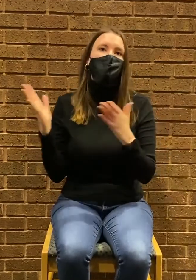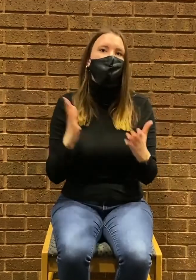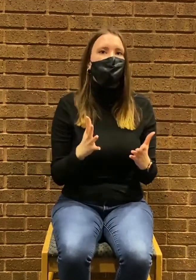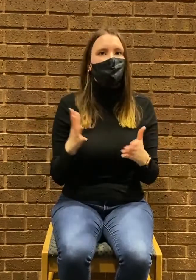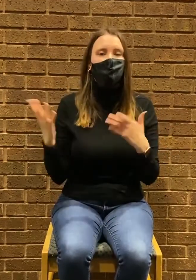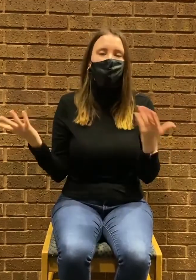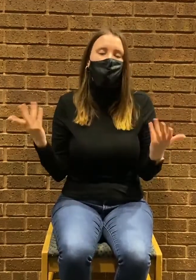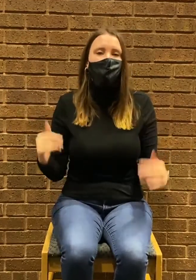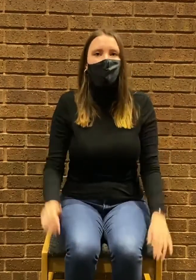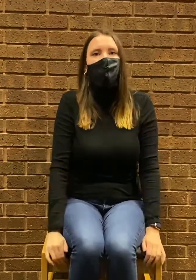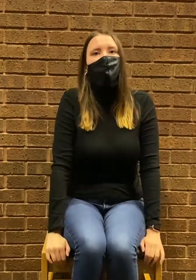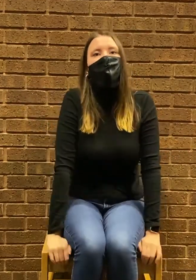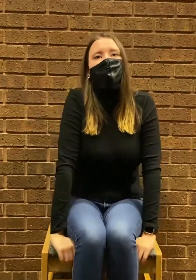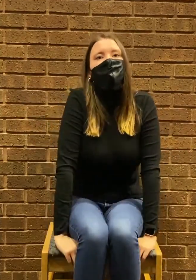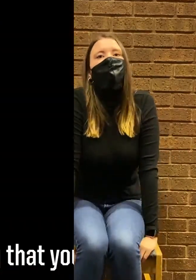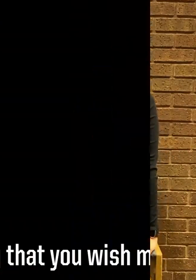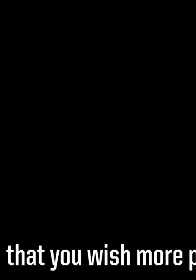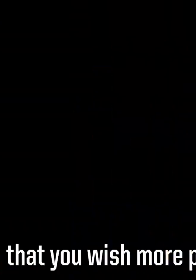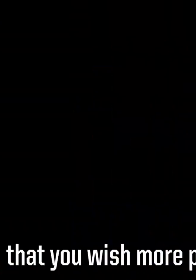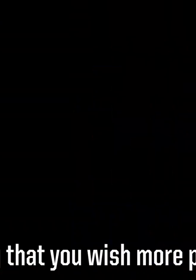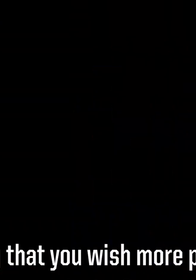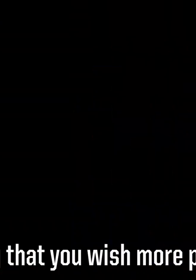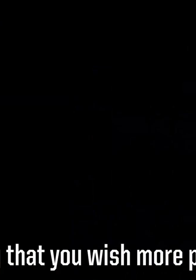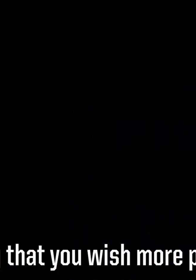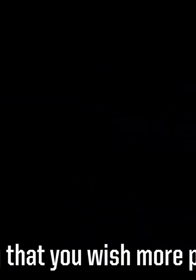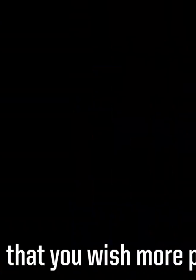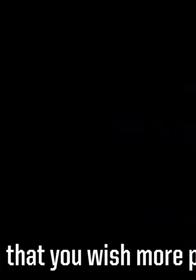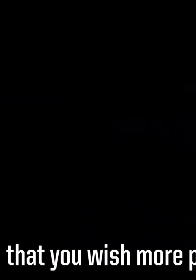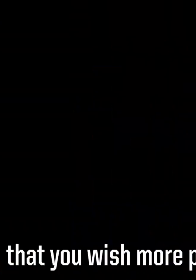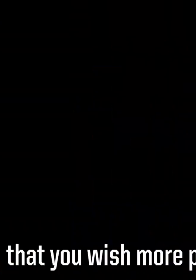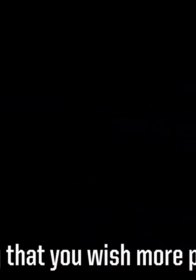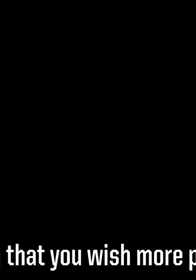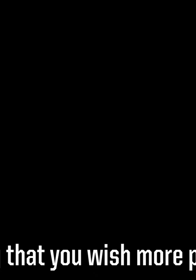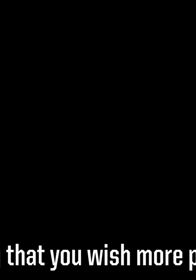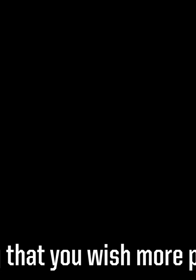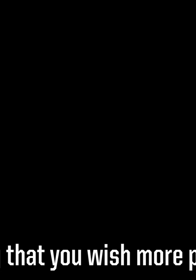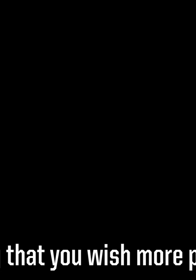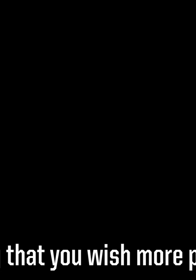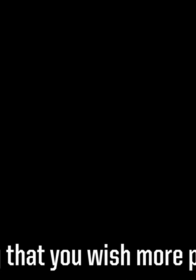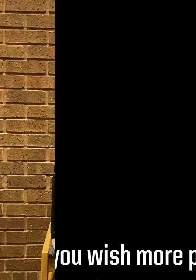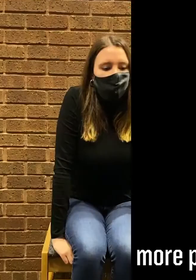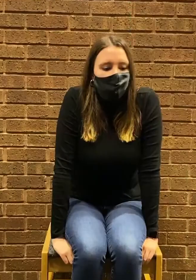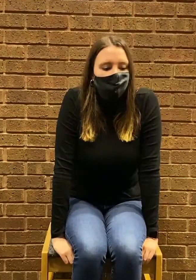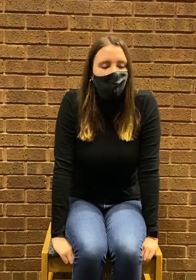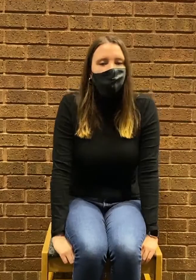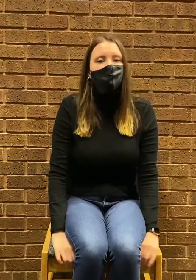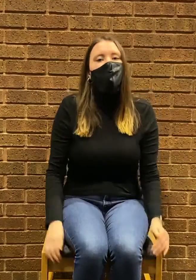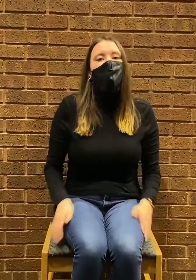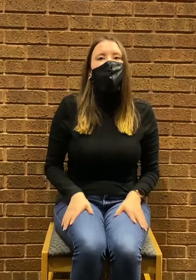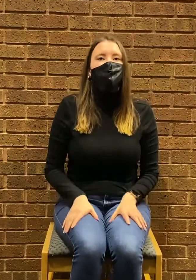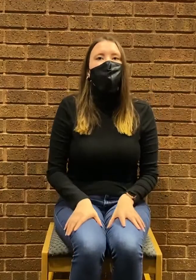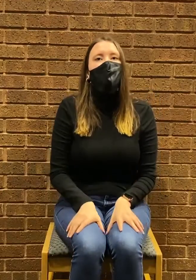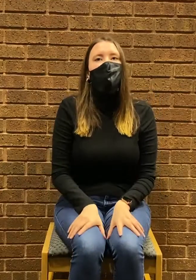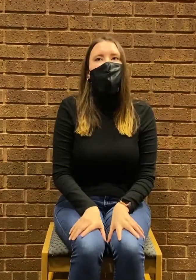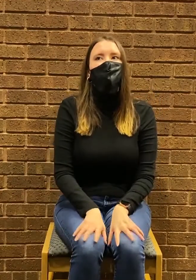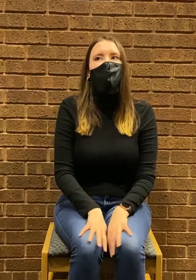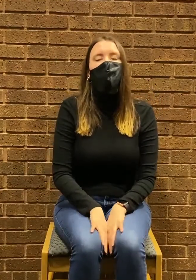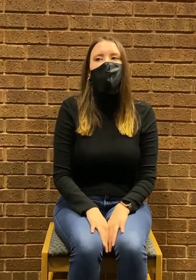underscoring and all that. What is something that you wish more people understood about sound design? Sound design isn't just pulling